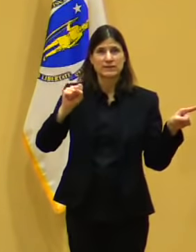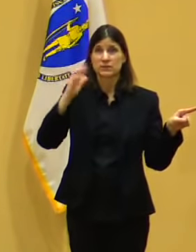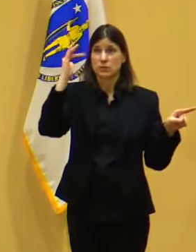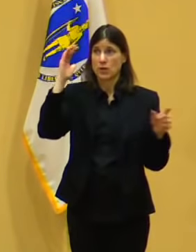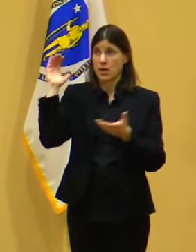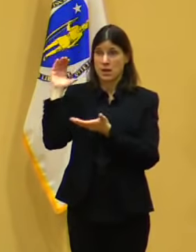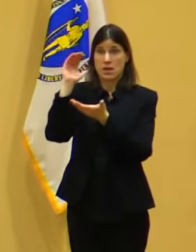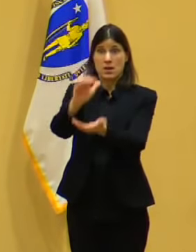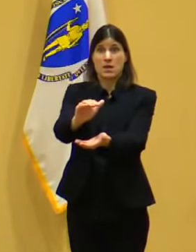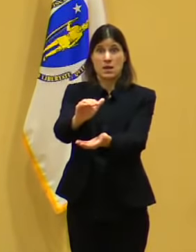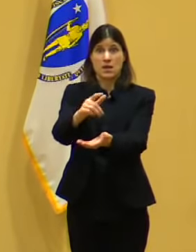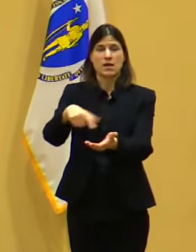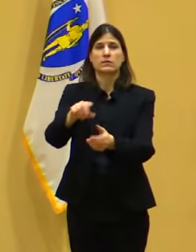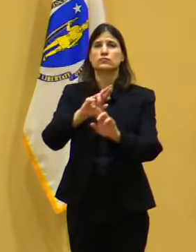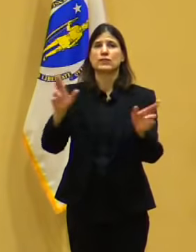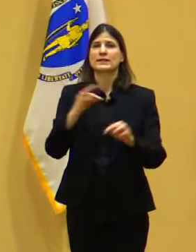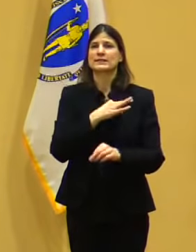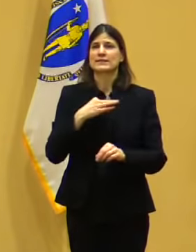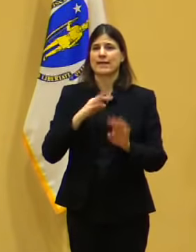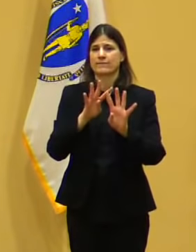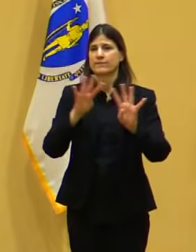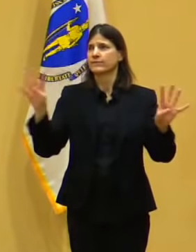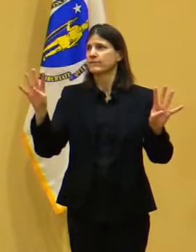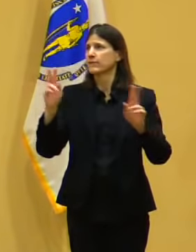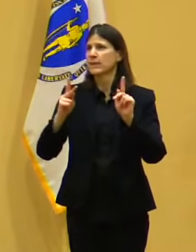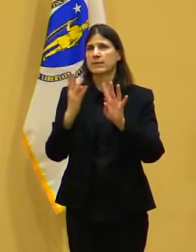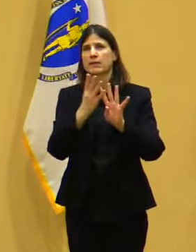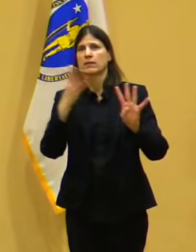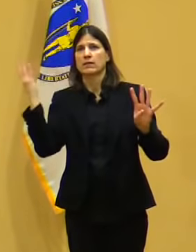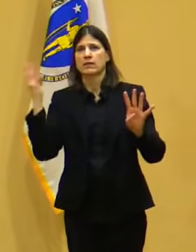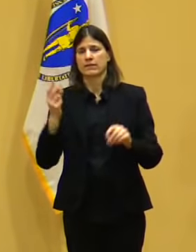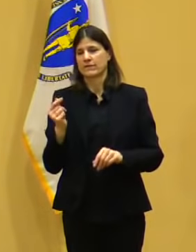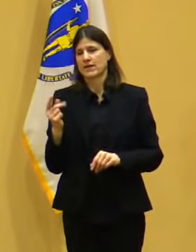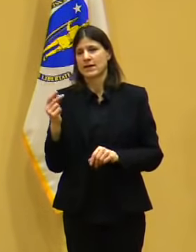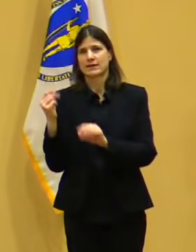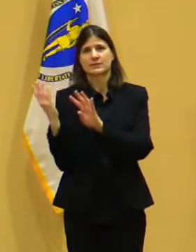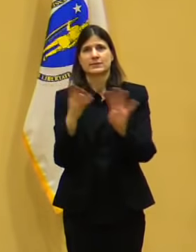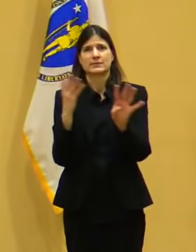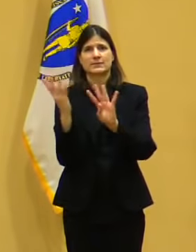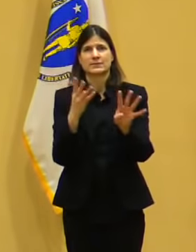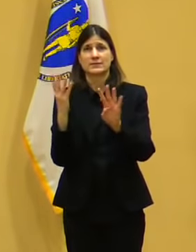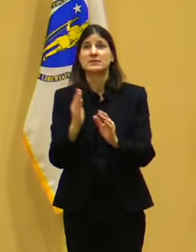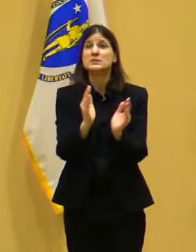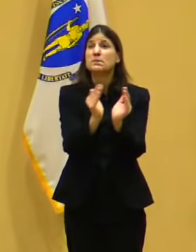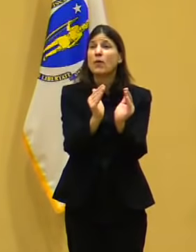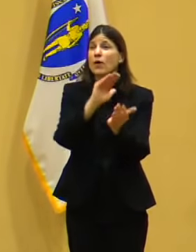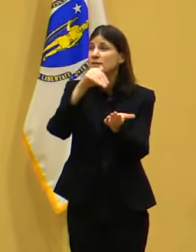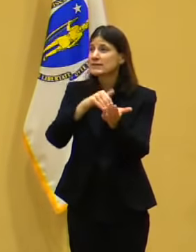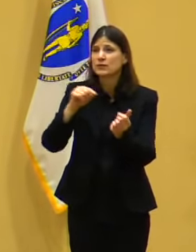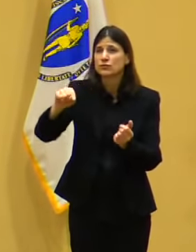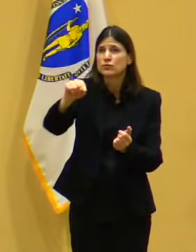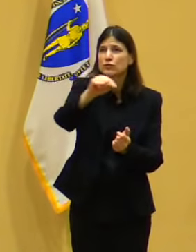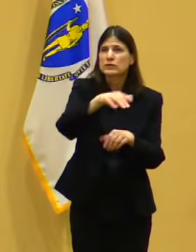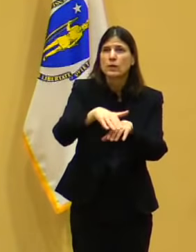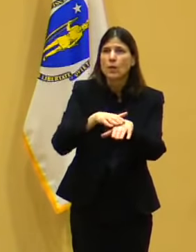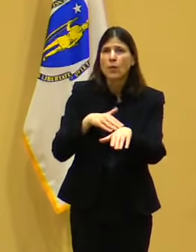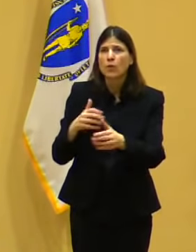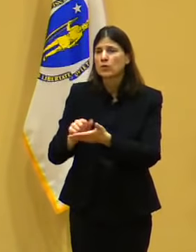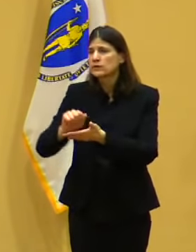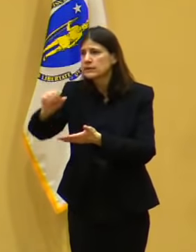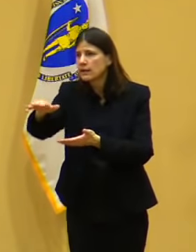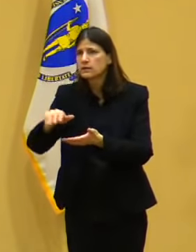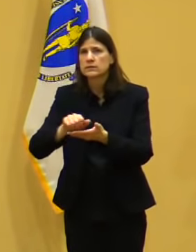sites to move big numbers and then to build collaboratives in places where you don't have big population centers,